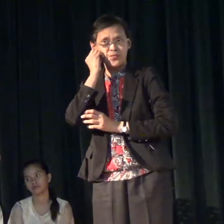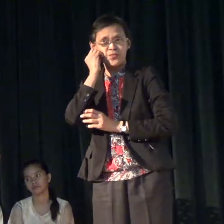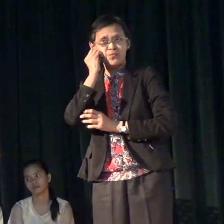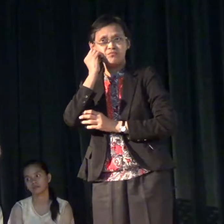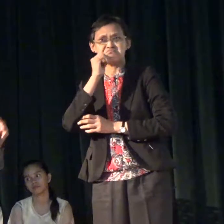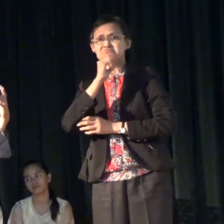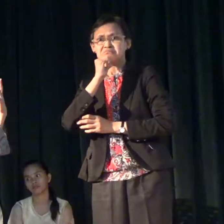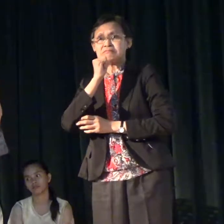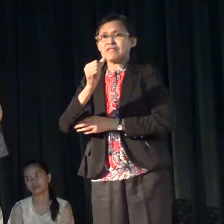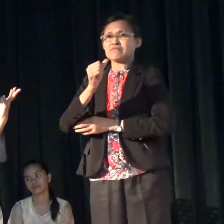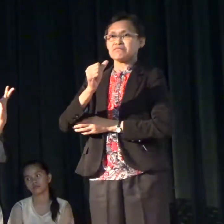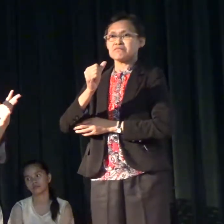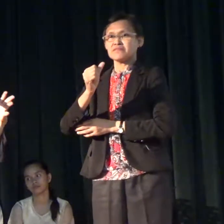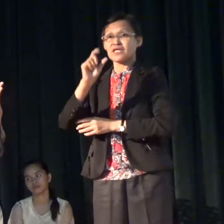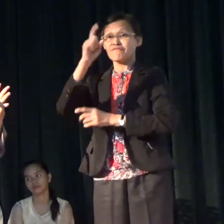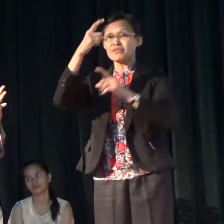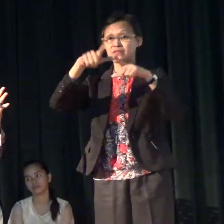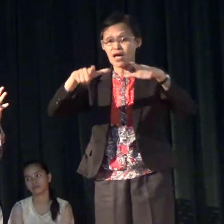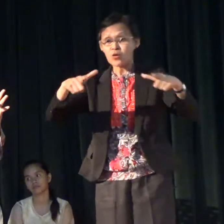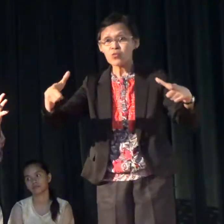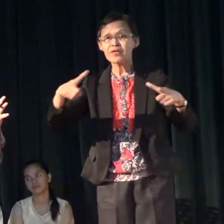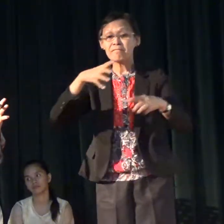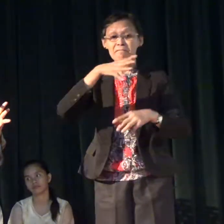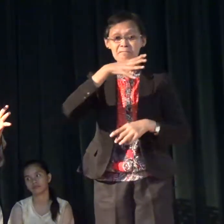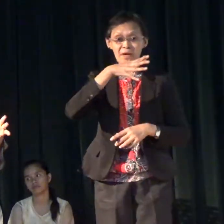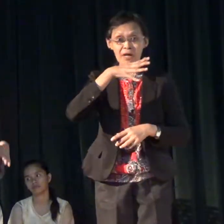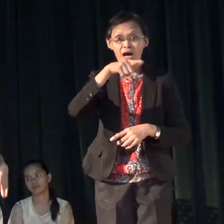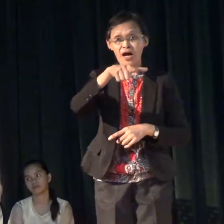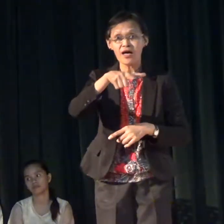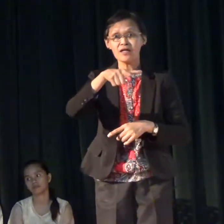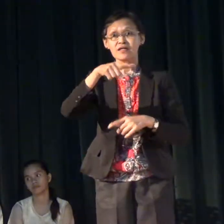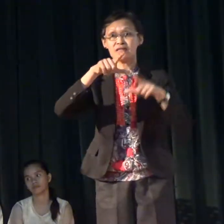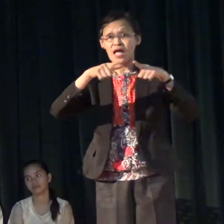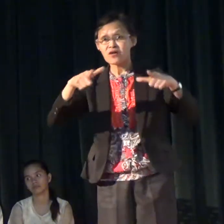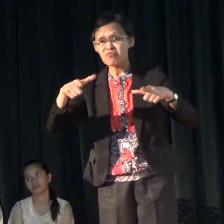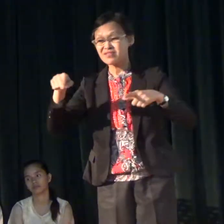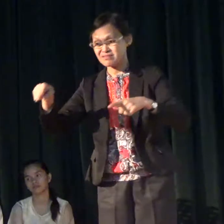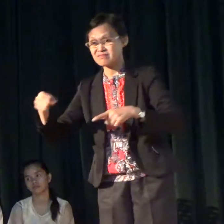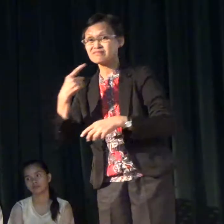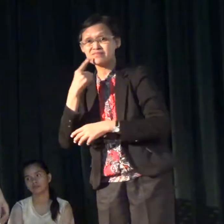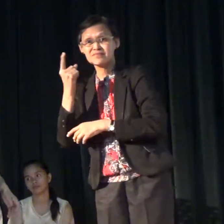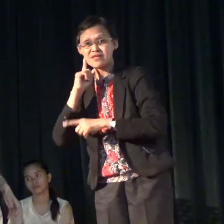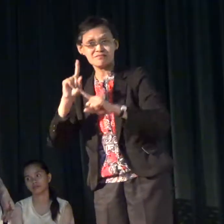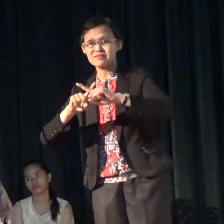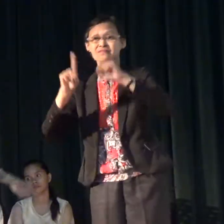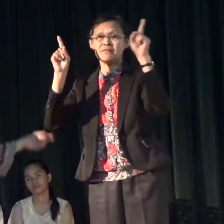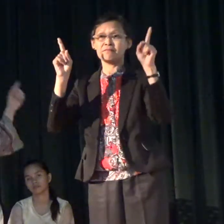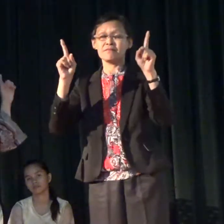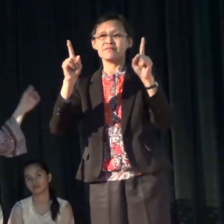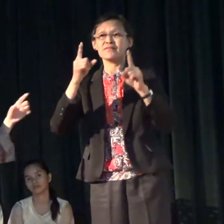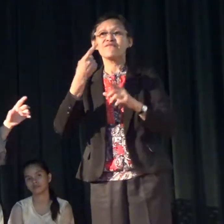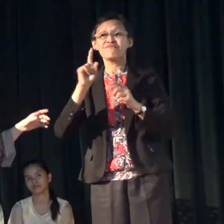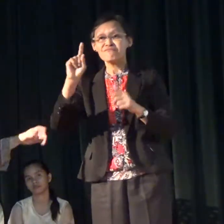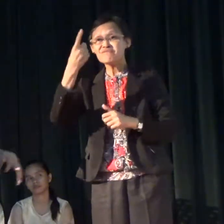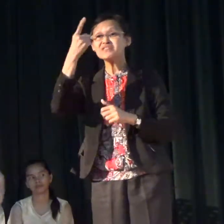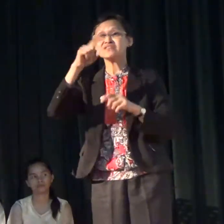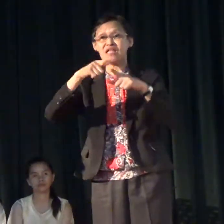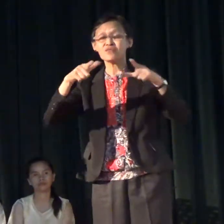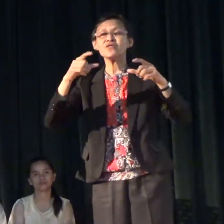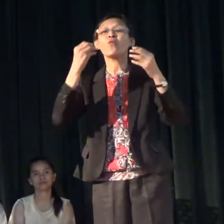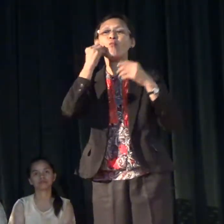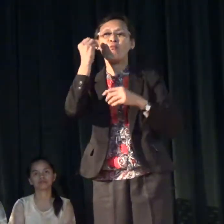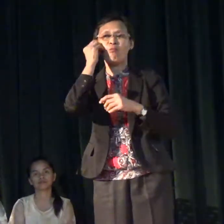Hindi na lang yung first language ni mama ang language niya. Ang first language is home